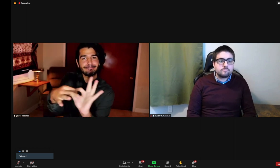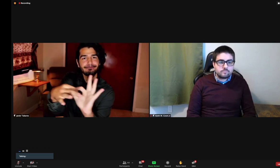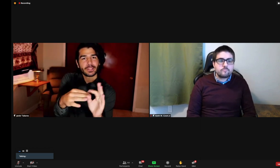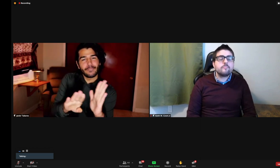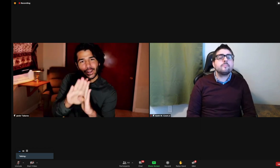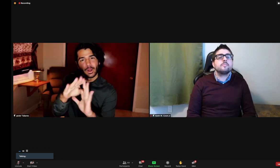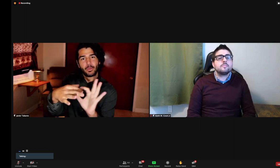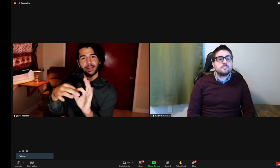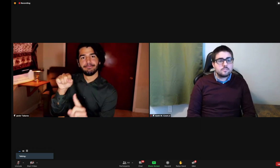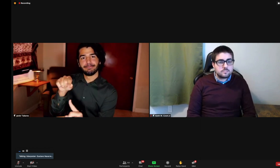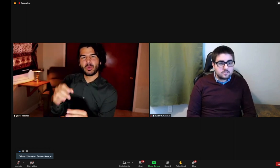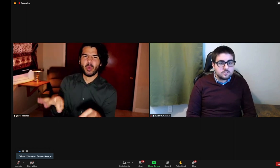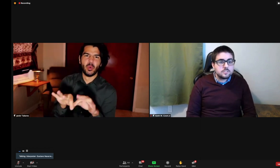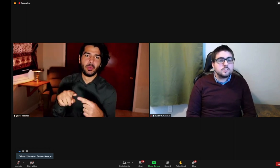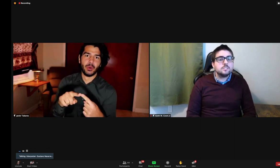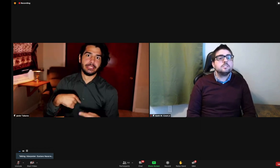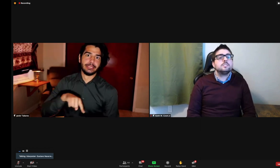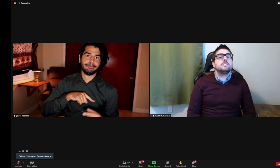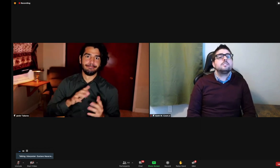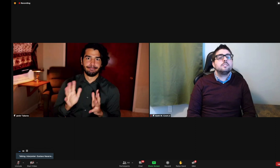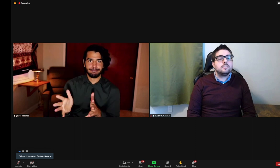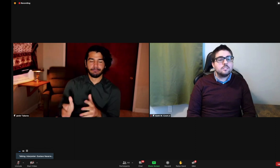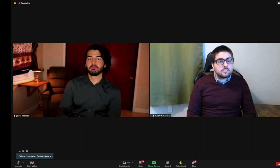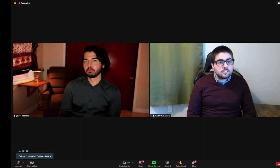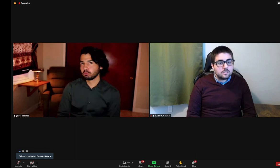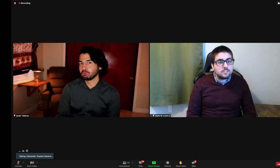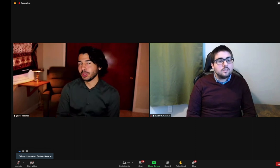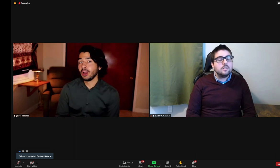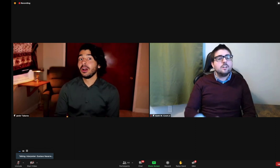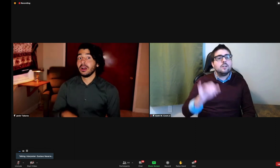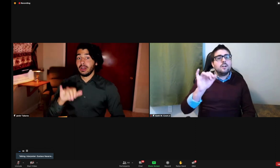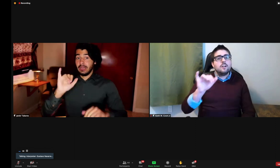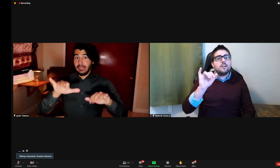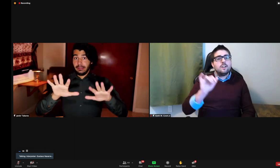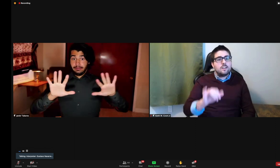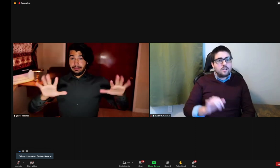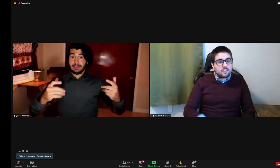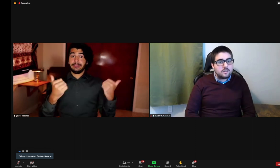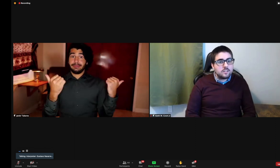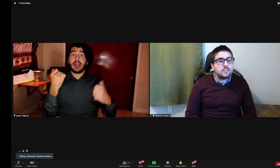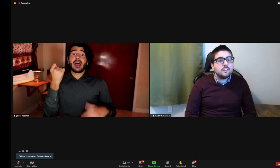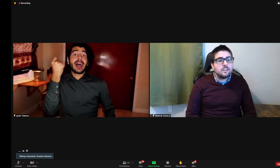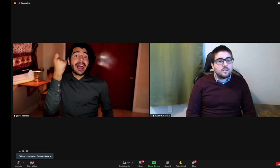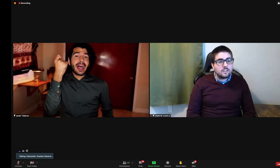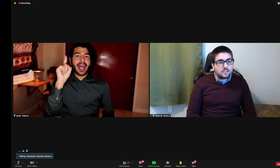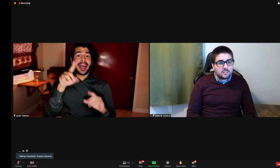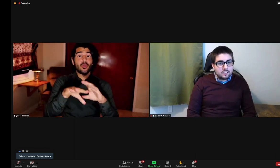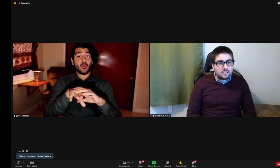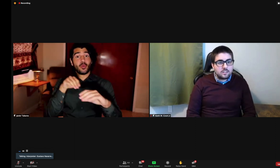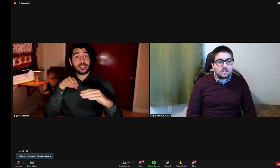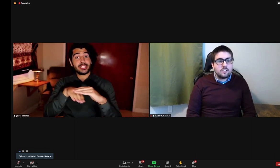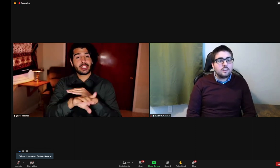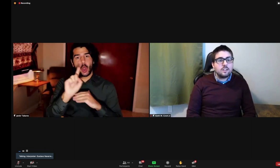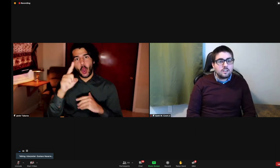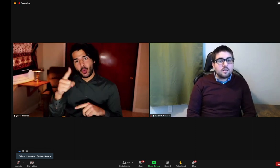And again, also for the actors and the directors to be able to have that interaction with one another, which is so important for the production.